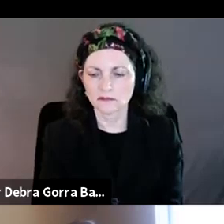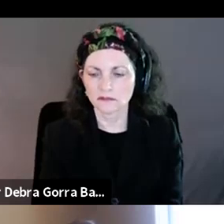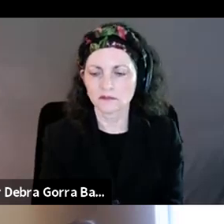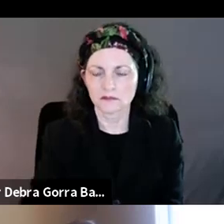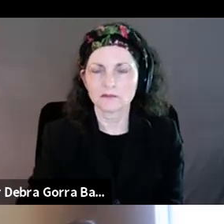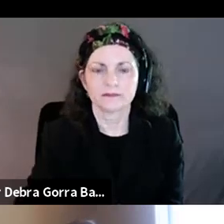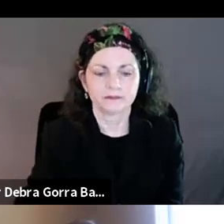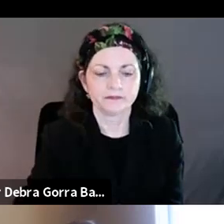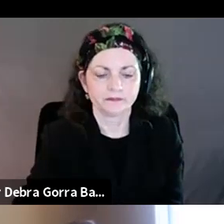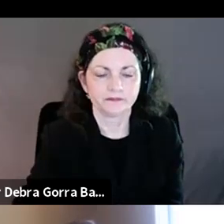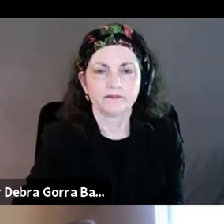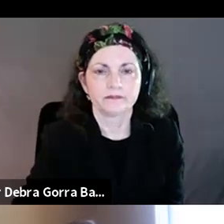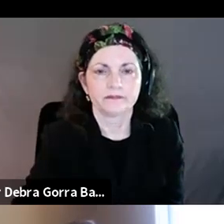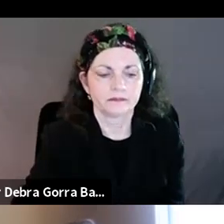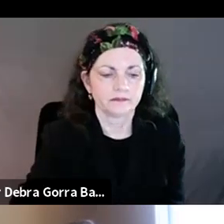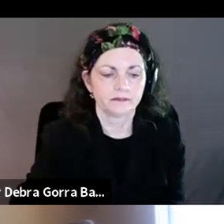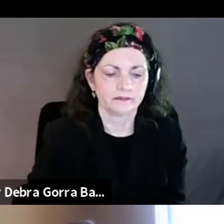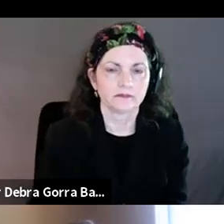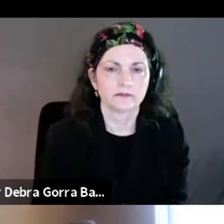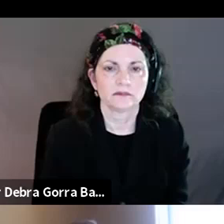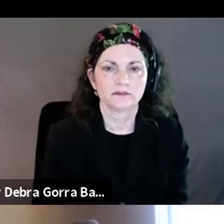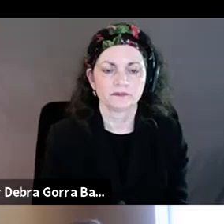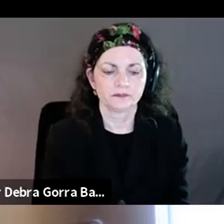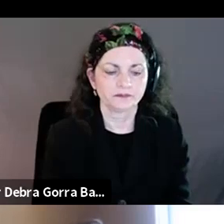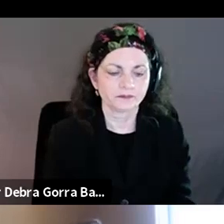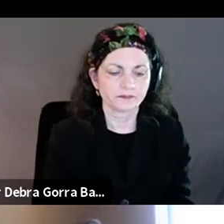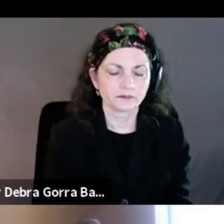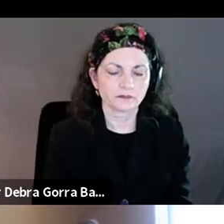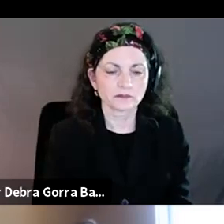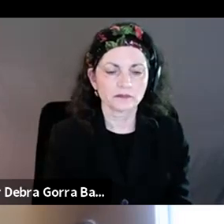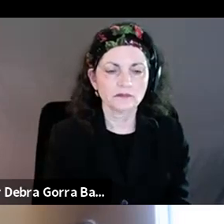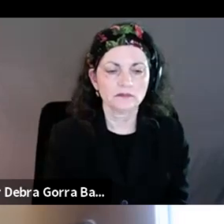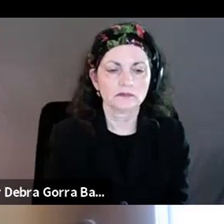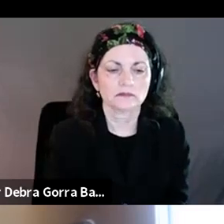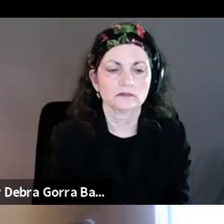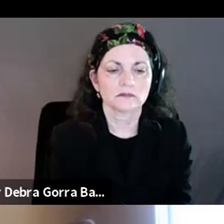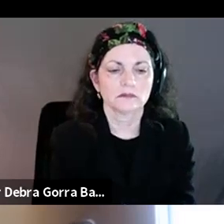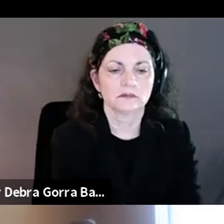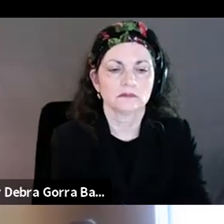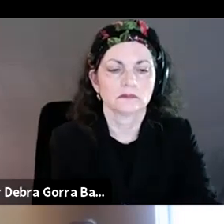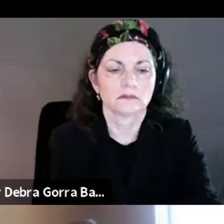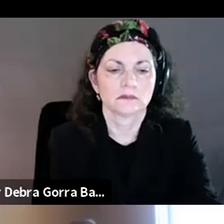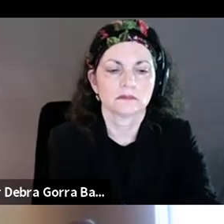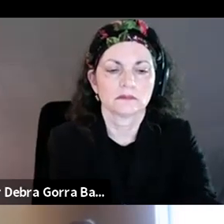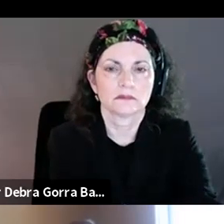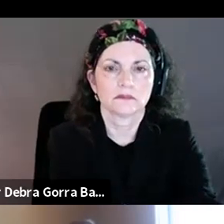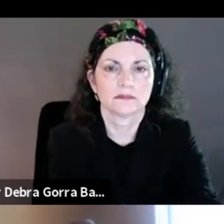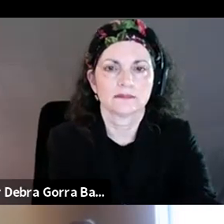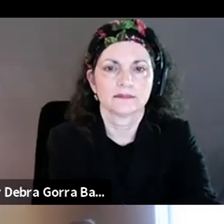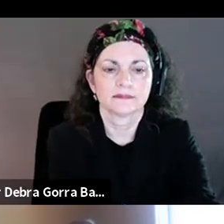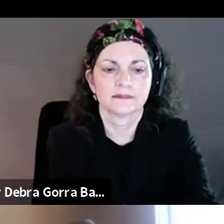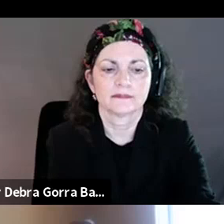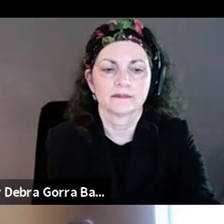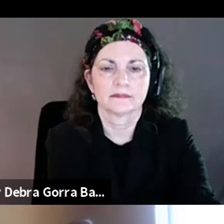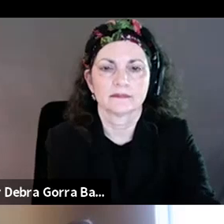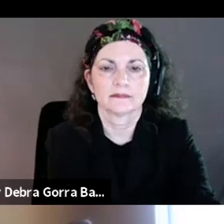Color, plus intersectionality, and it gives them resources and the access to create, just like they created